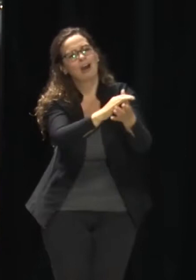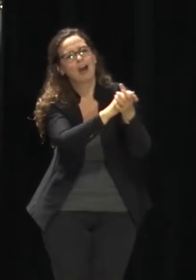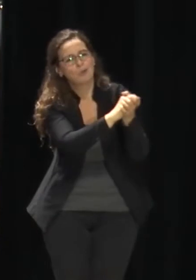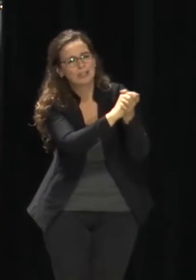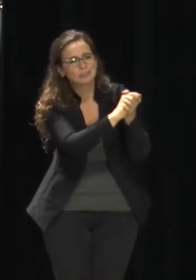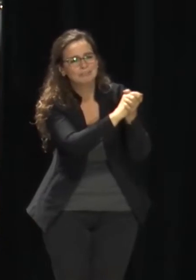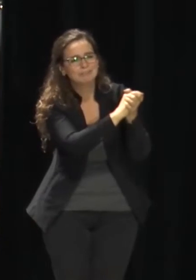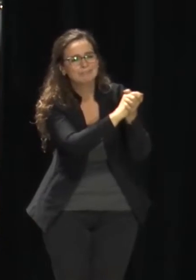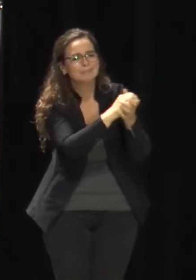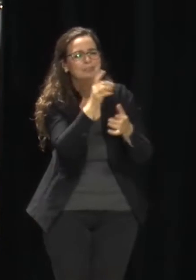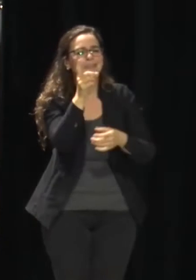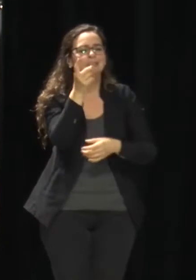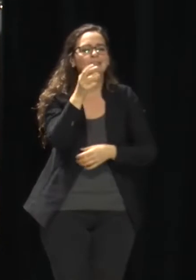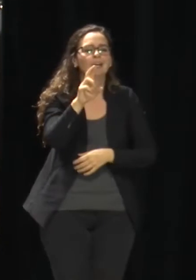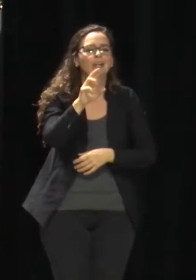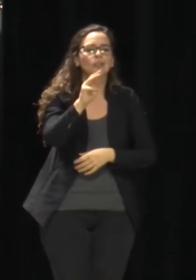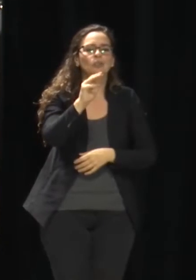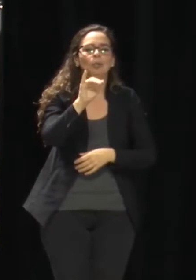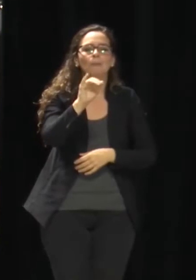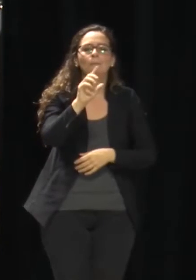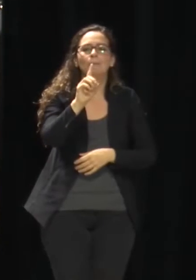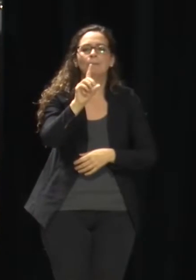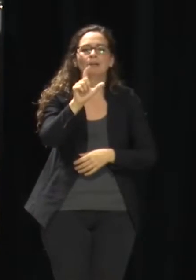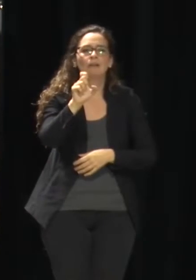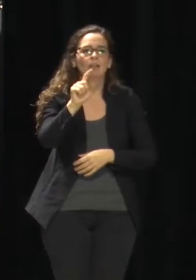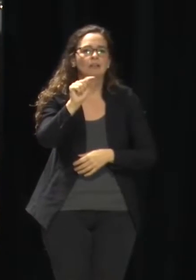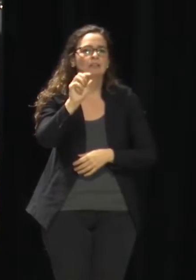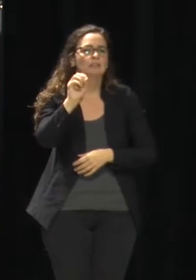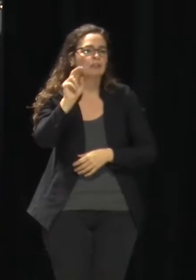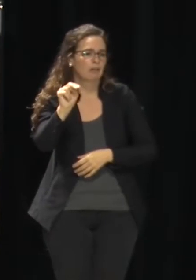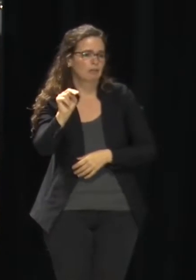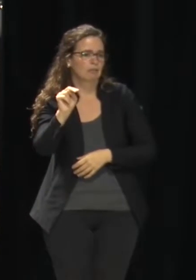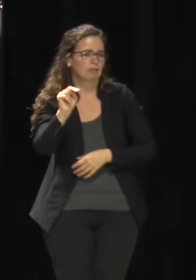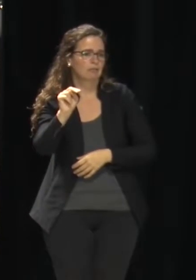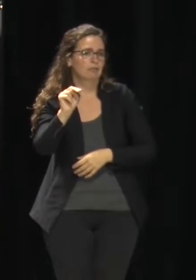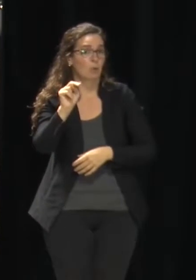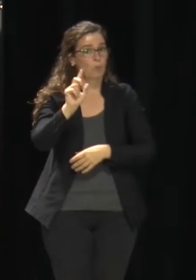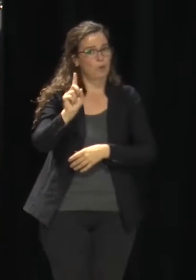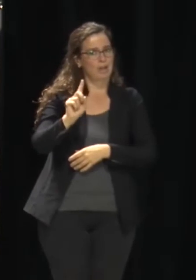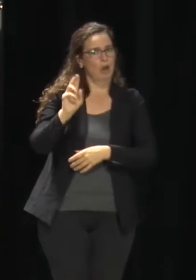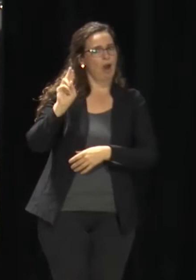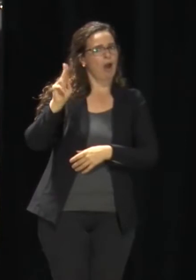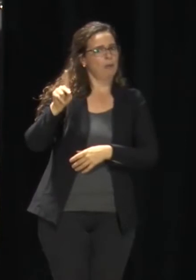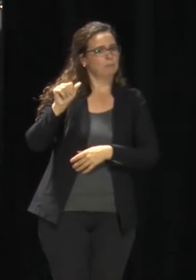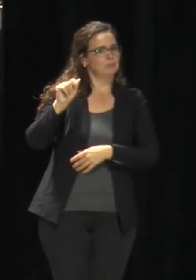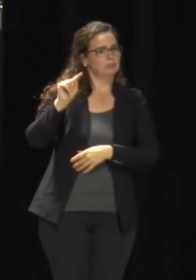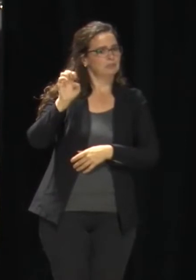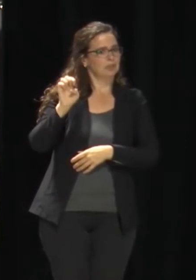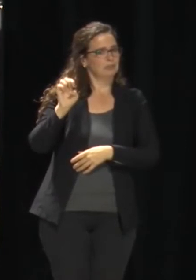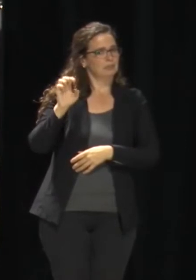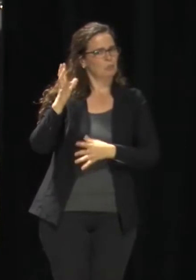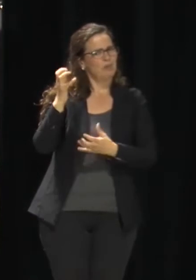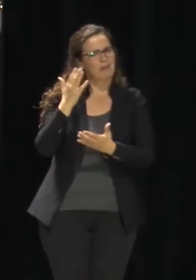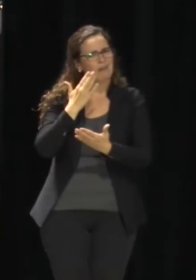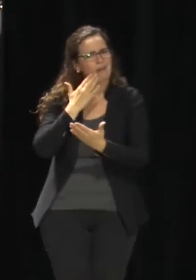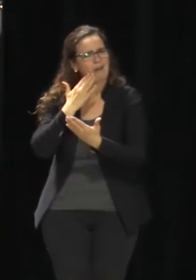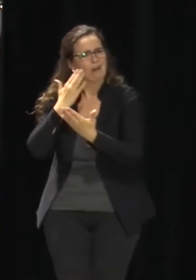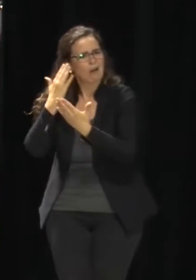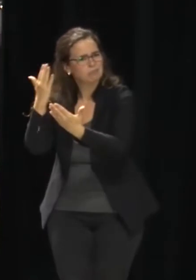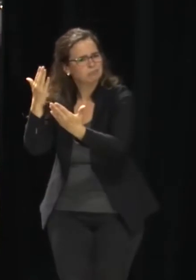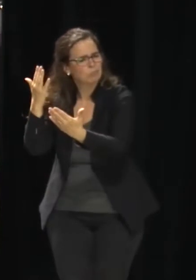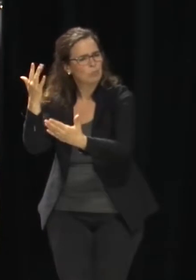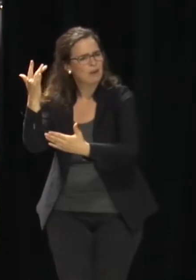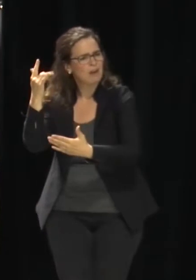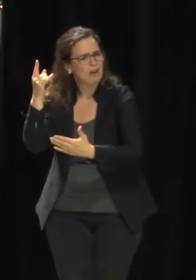partnership with Quadrant Biosciences. Upstate and Quadrant Biosciences are using similar